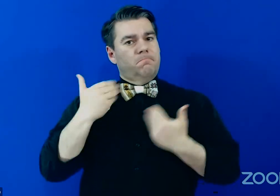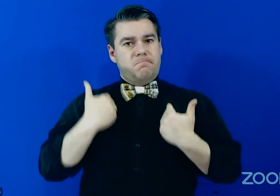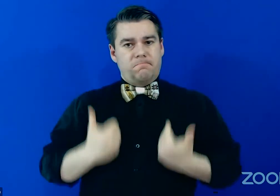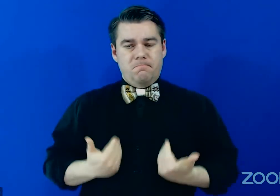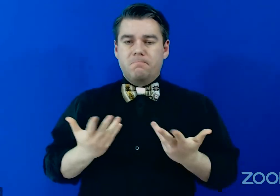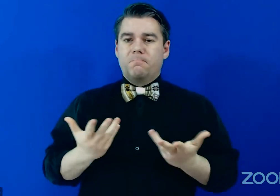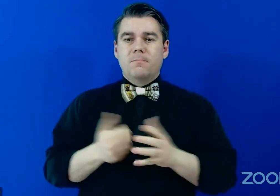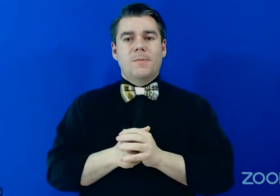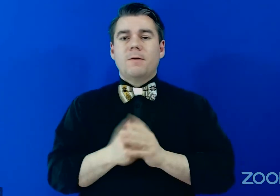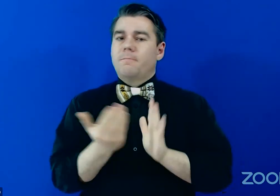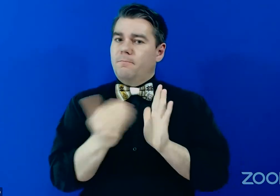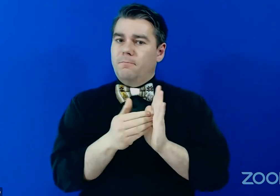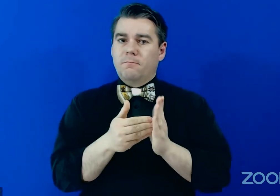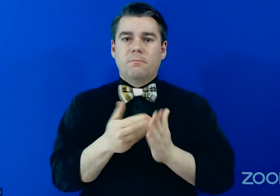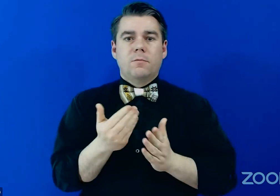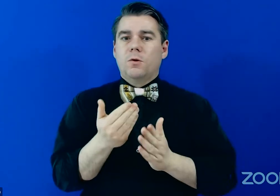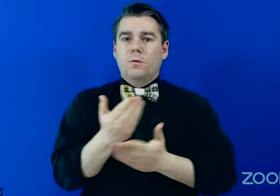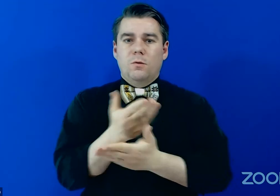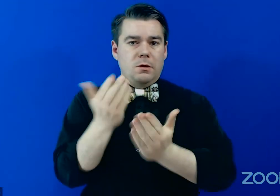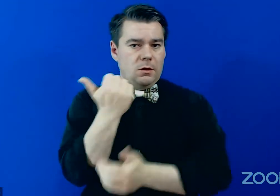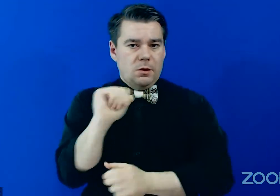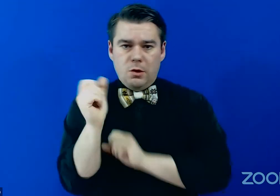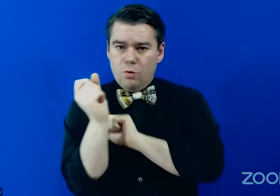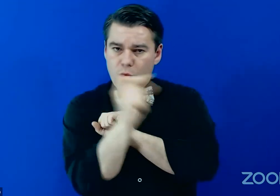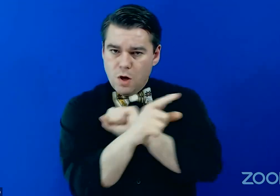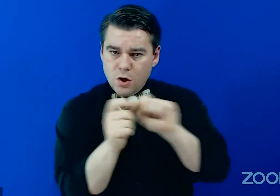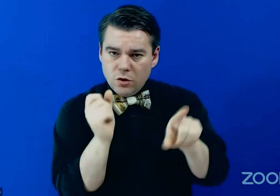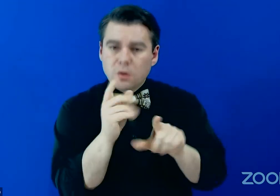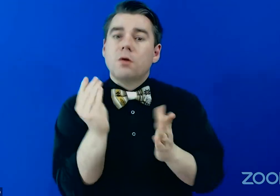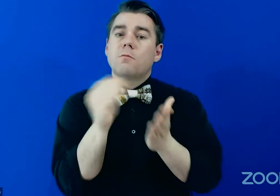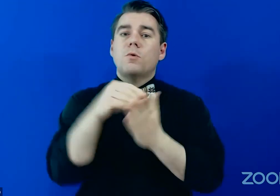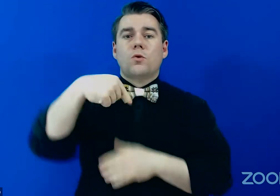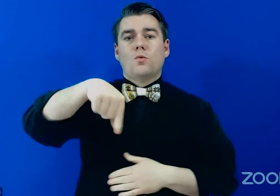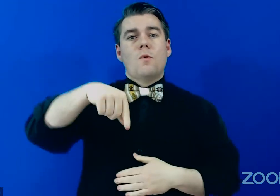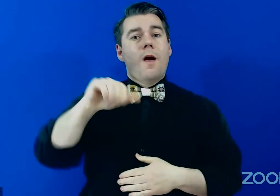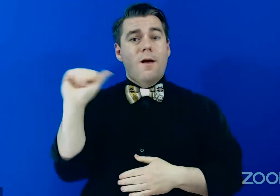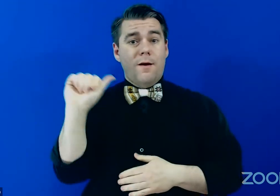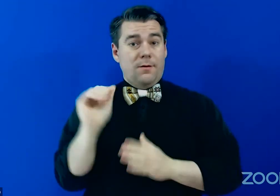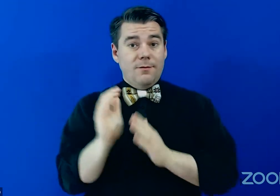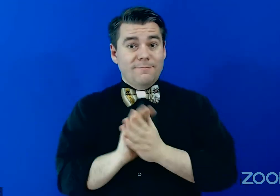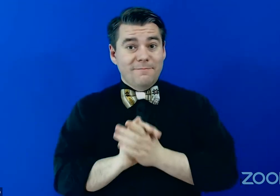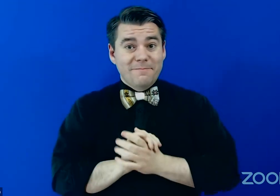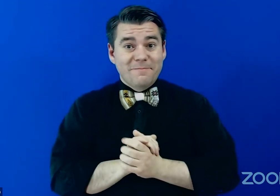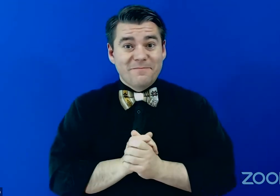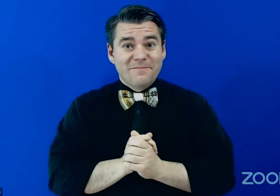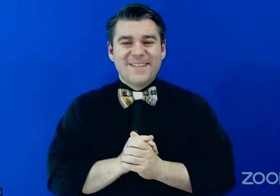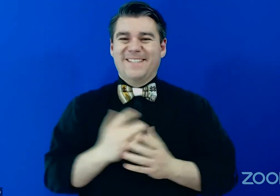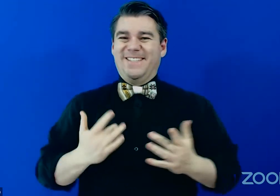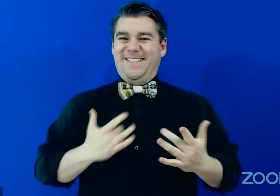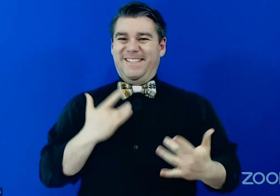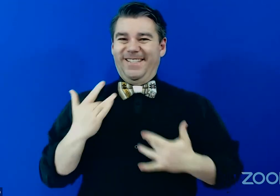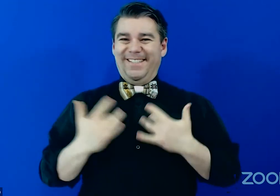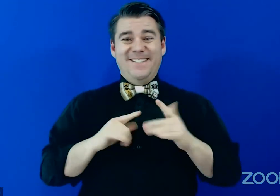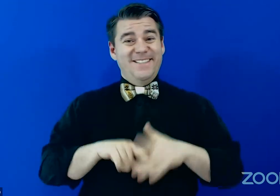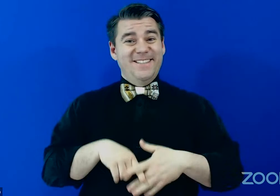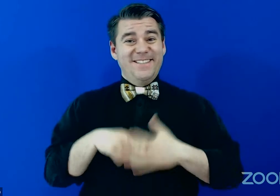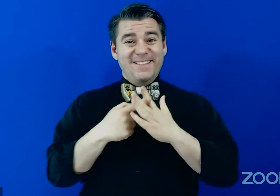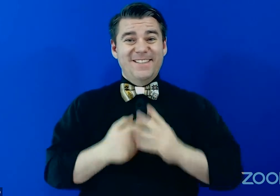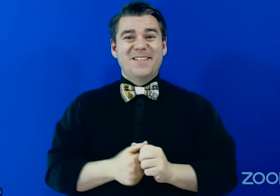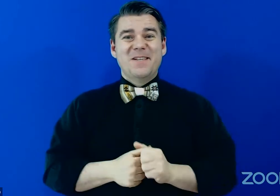but again, if there are any questions, please put those in the Q and A. Uh, and we are excited to get started.